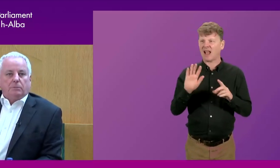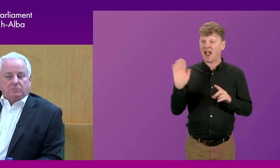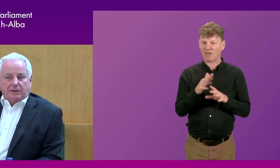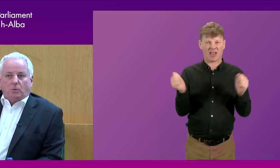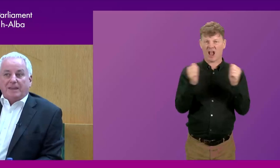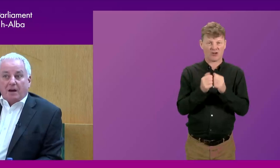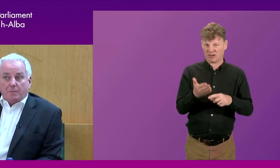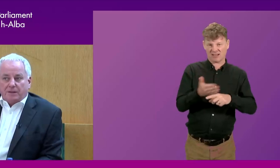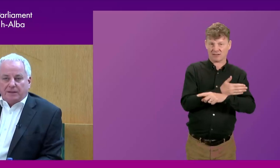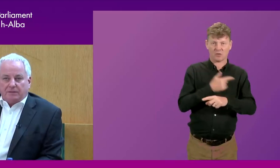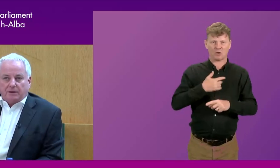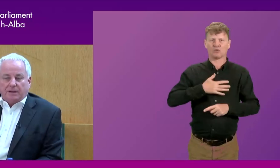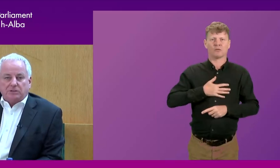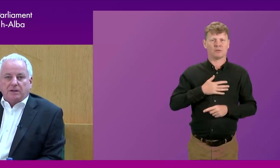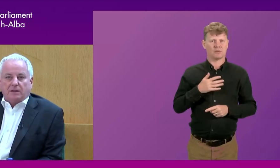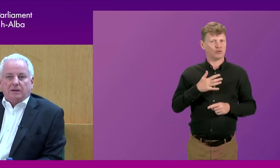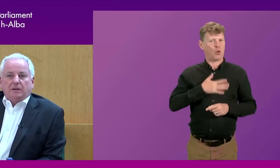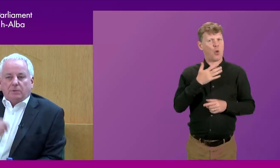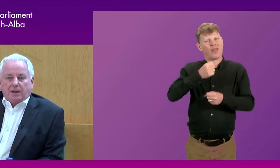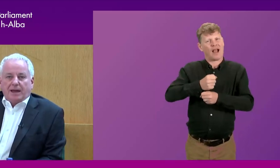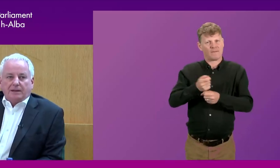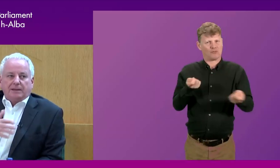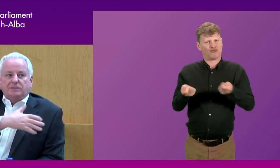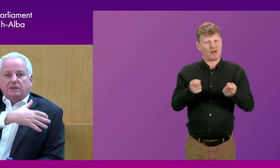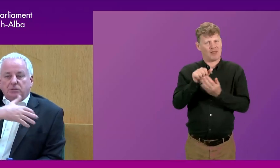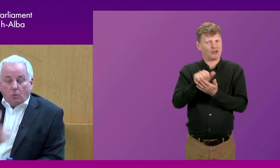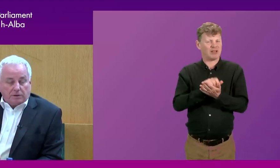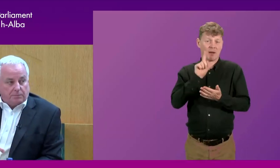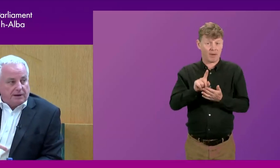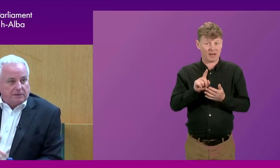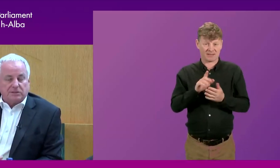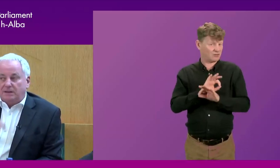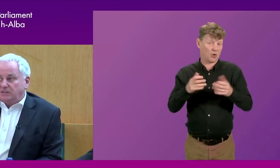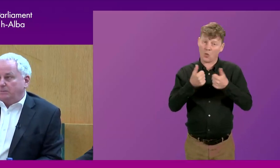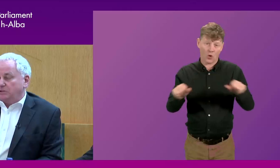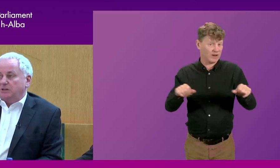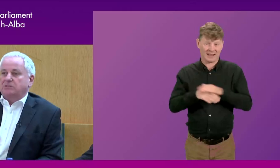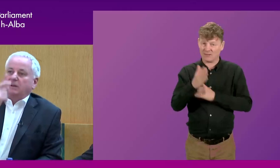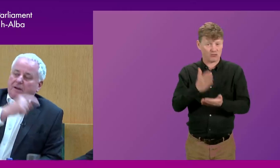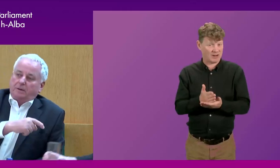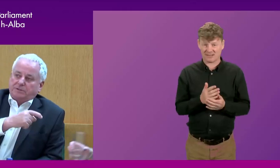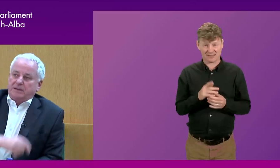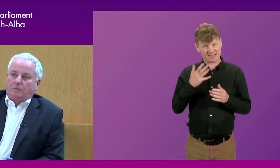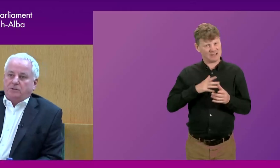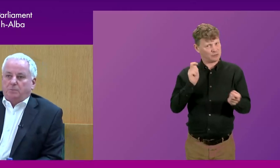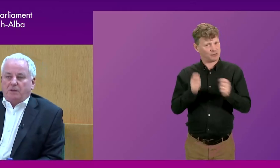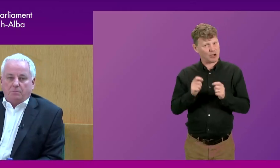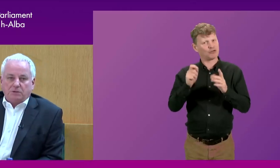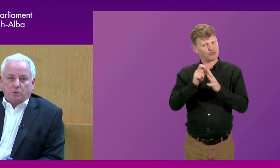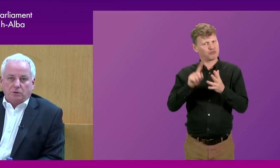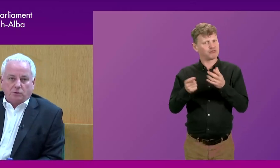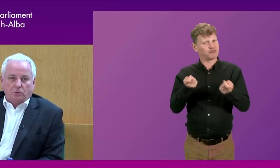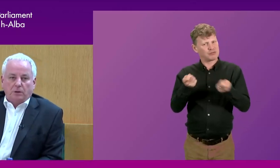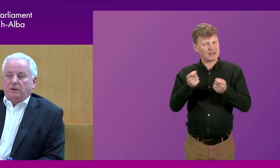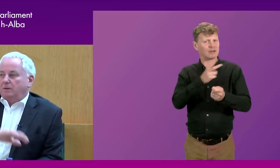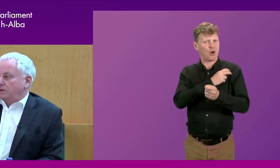because we didn't want the government of the day to run the agenda. But the reality is that it's not worked in practice. It needs to be changed. And the presiding officers should be given